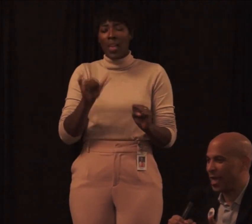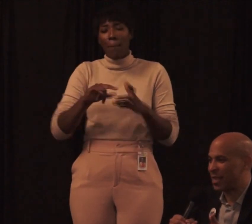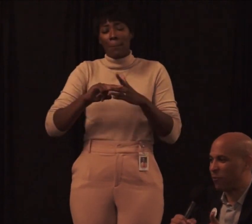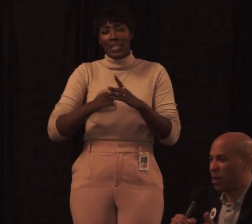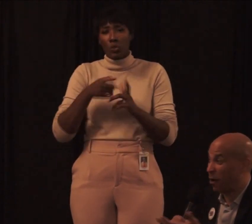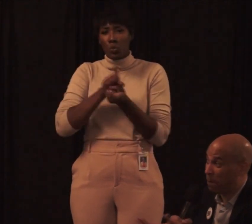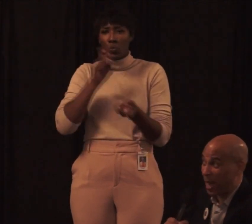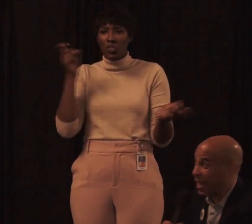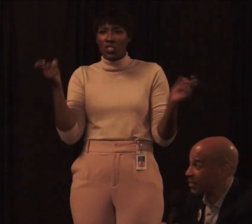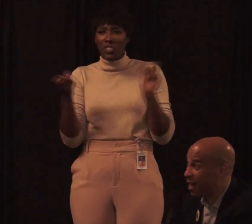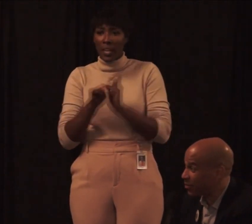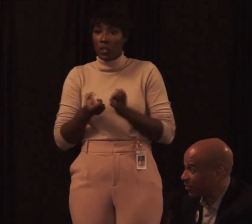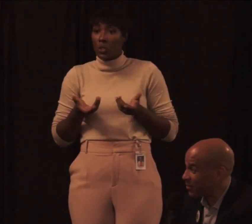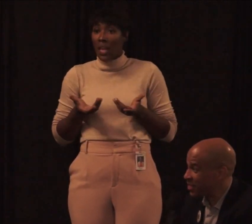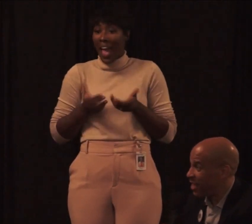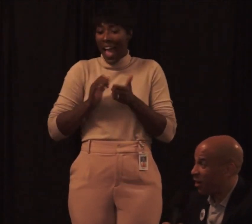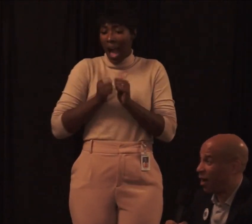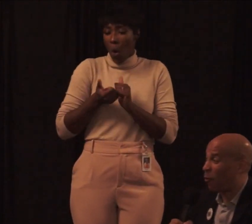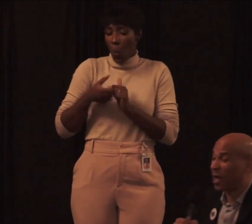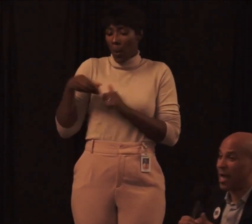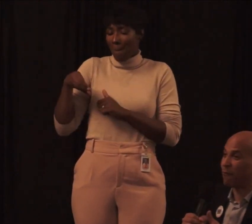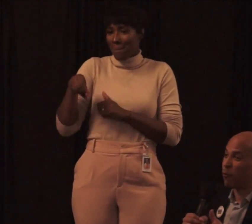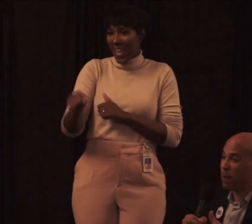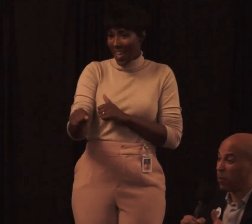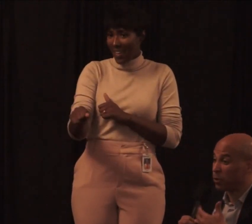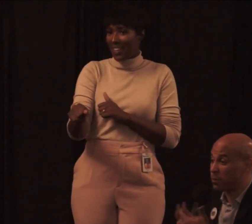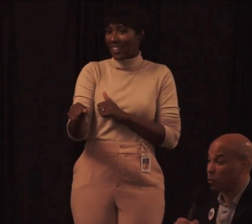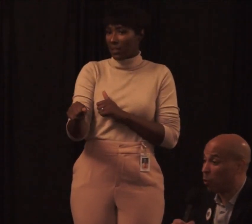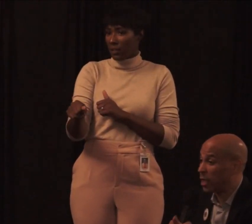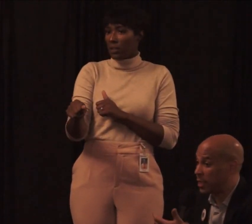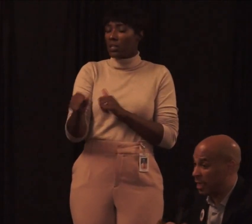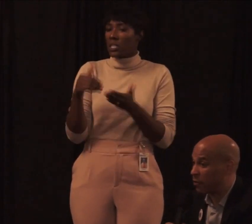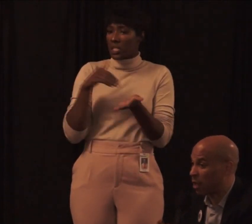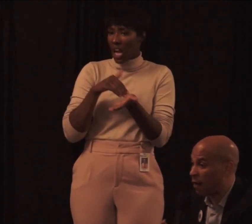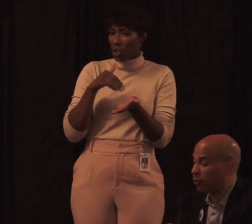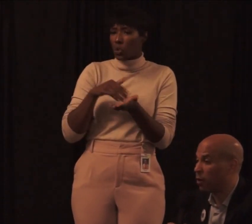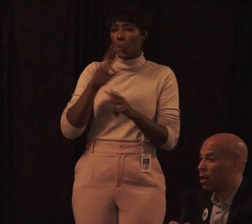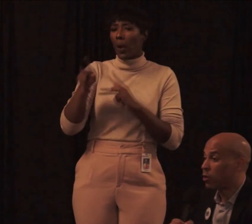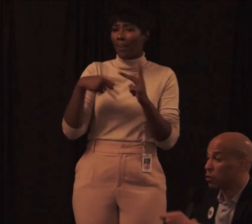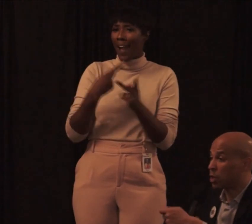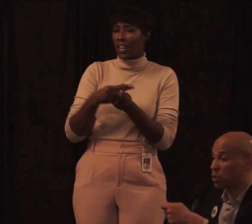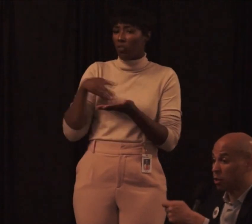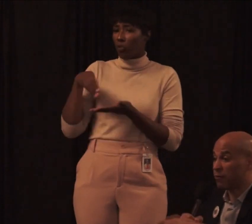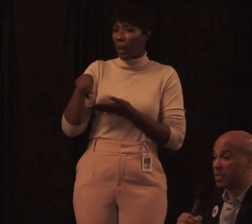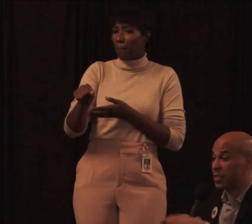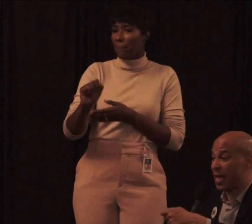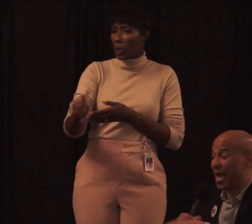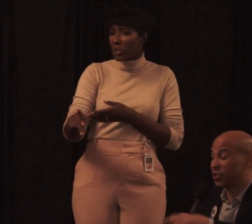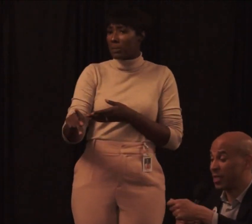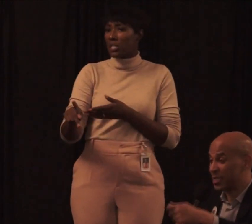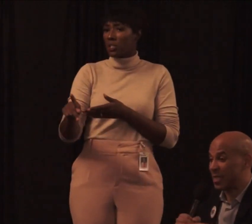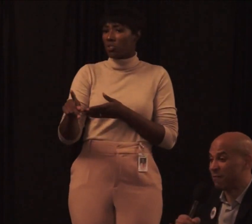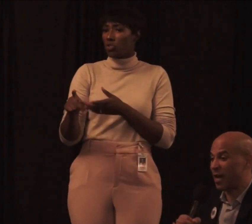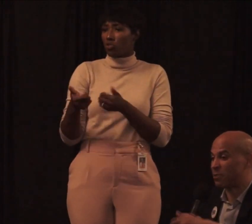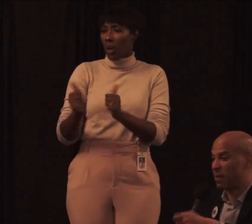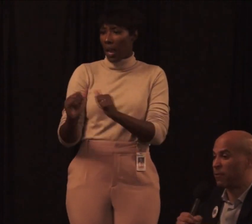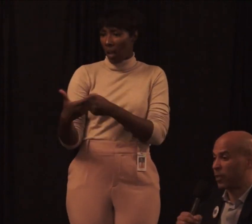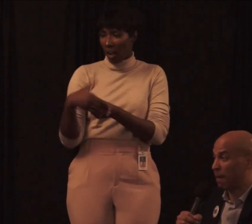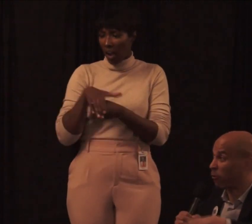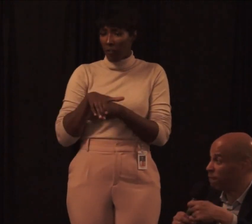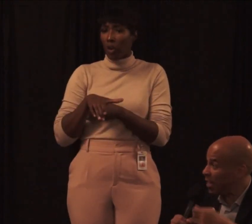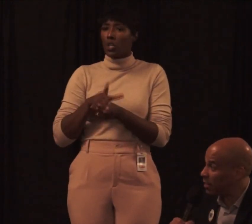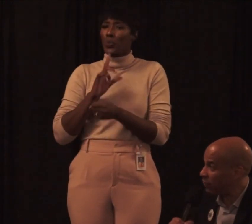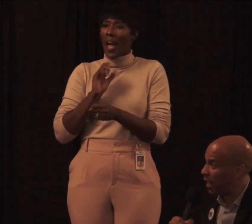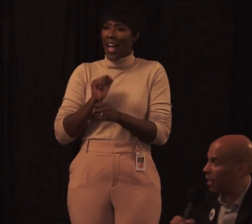the way that we are paying doctors, what kind of reimbursements we're willing to give to cover those services that actually incentivize